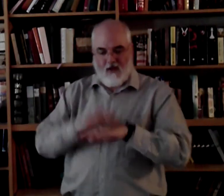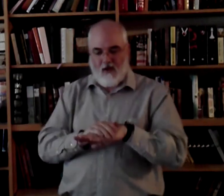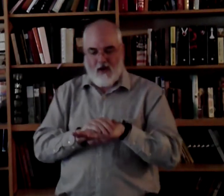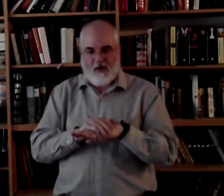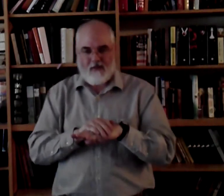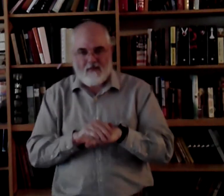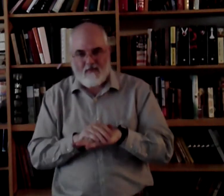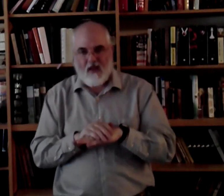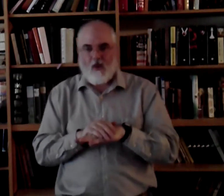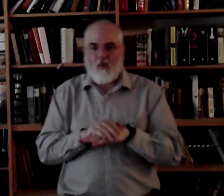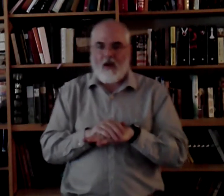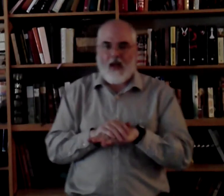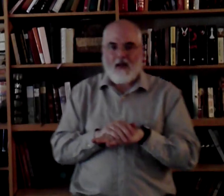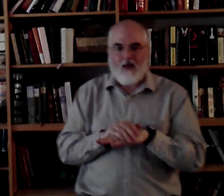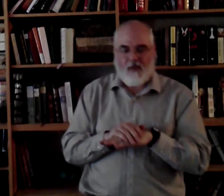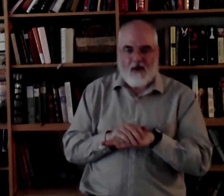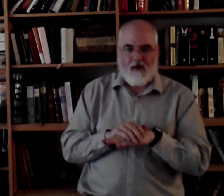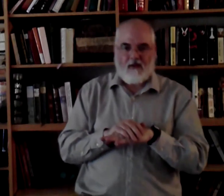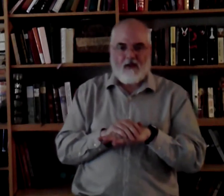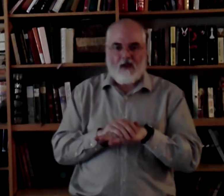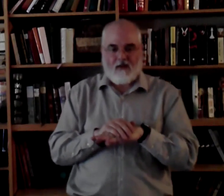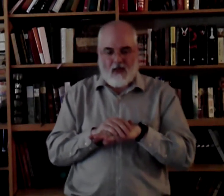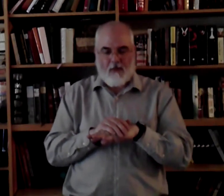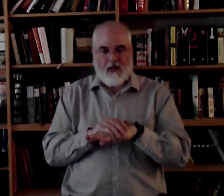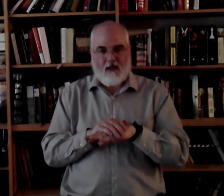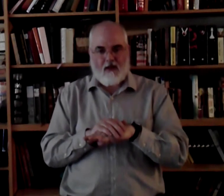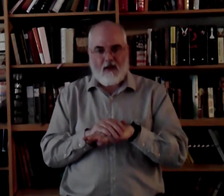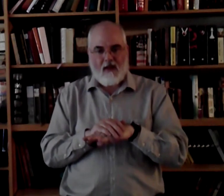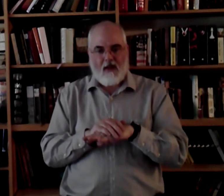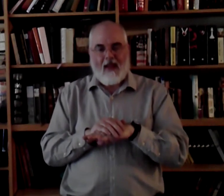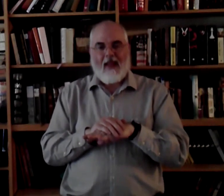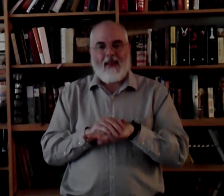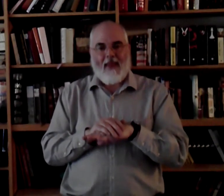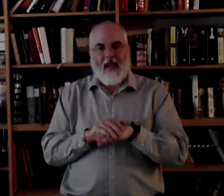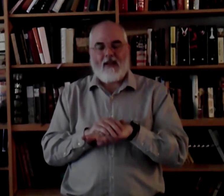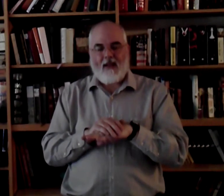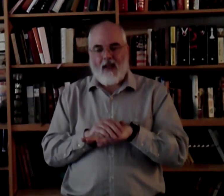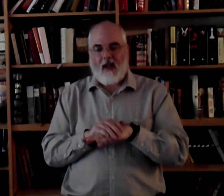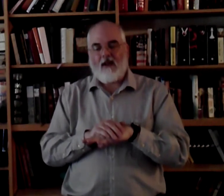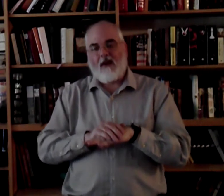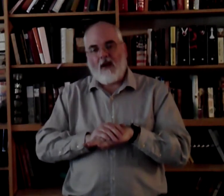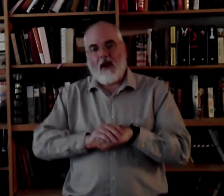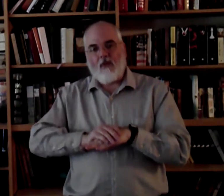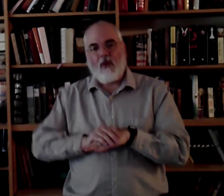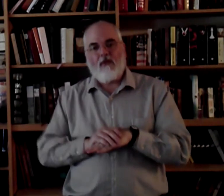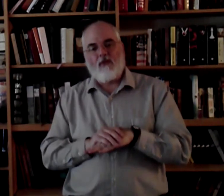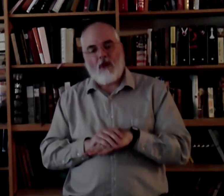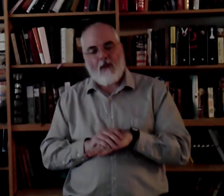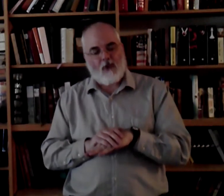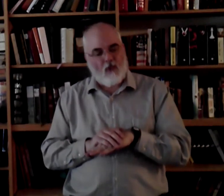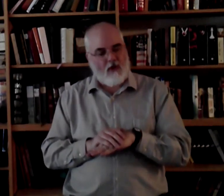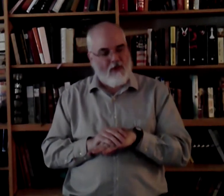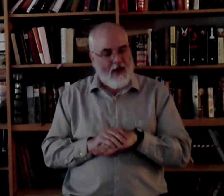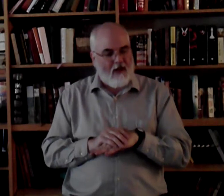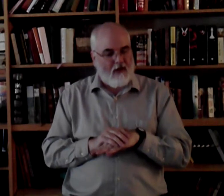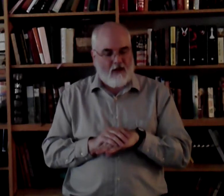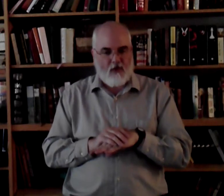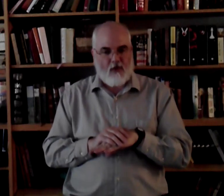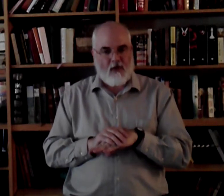On. One hand on there. On top of the other. That day. All right. We've dropped the word that, like, two or three